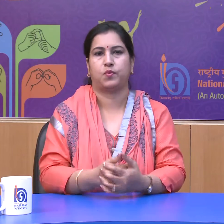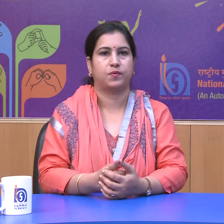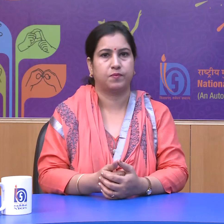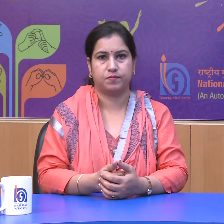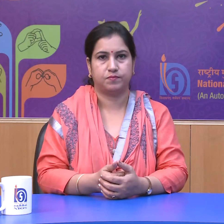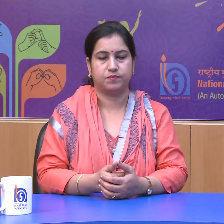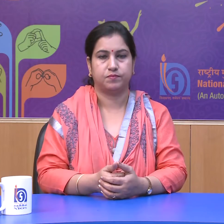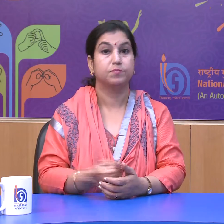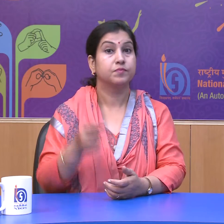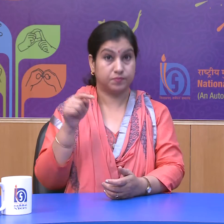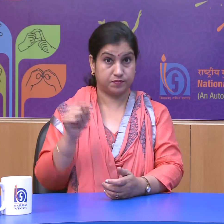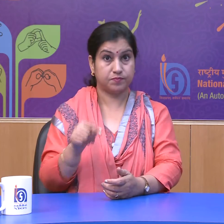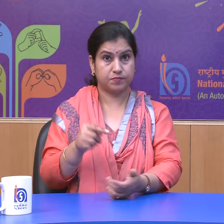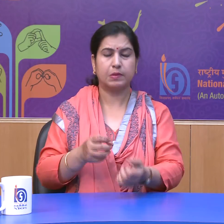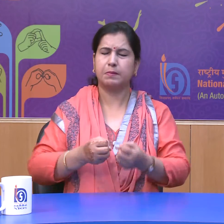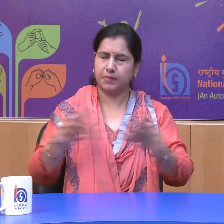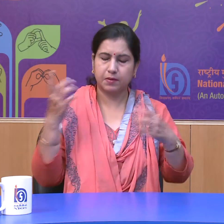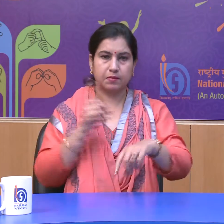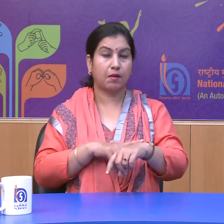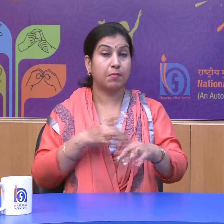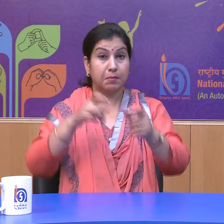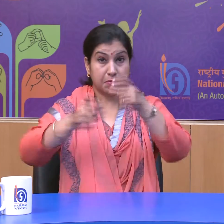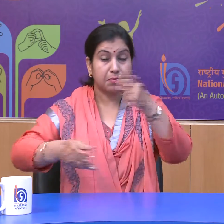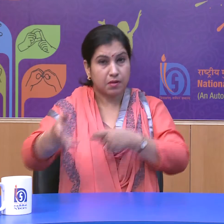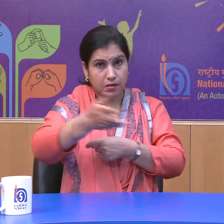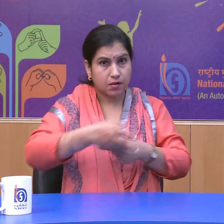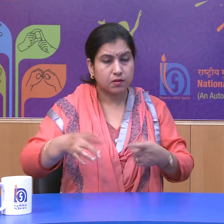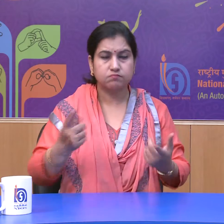Therefore, many times people do not take them seriously.